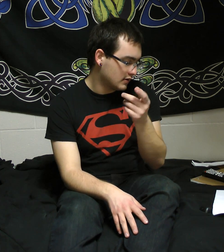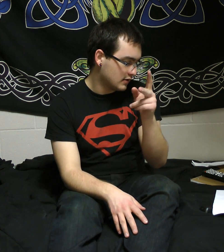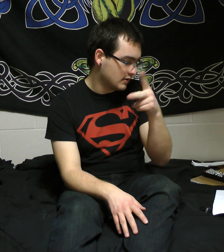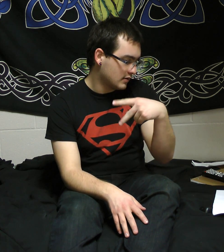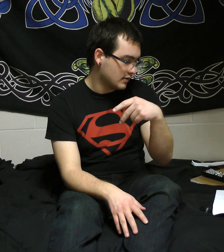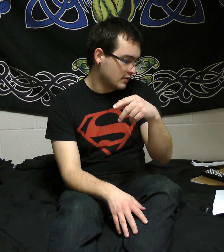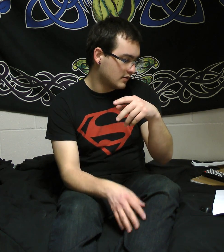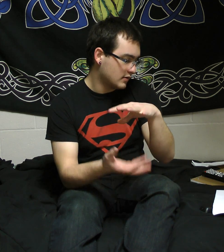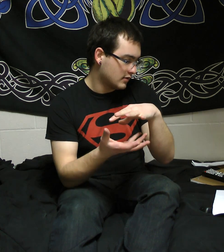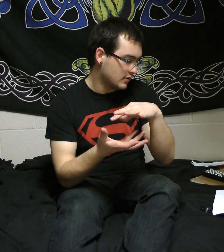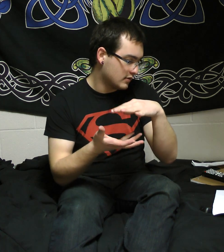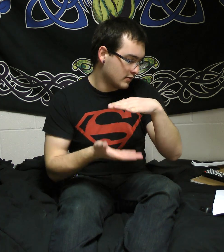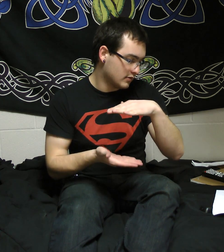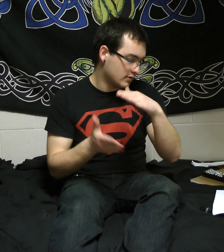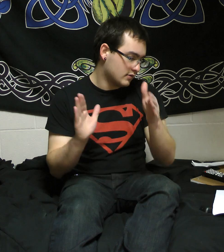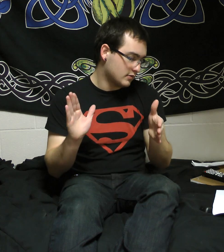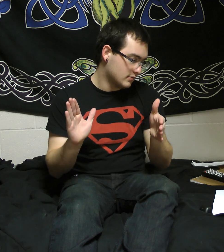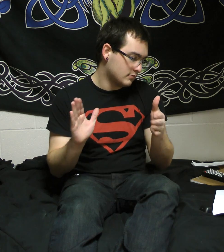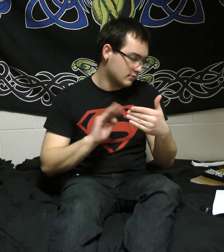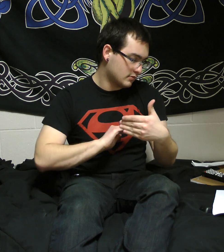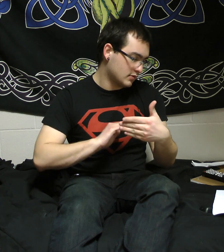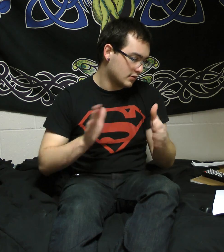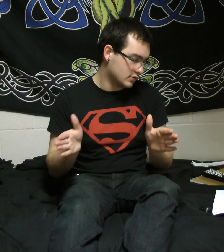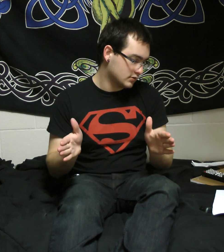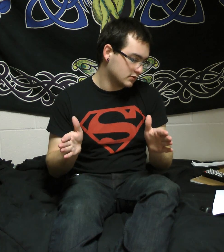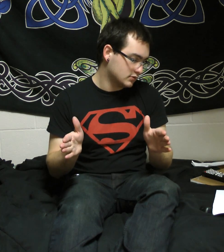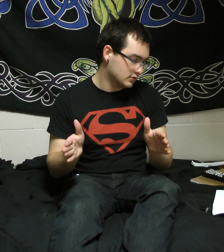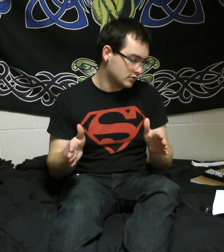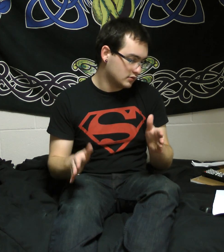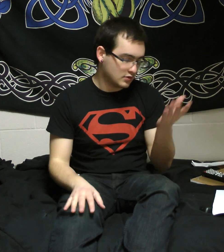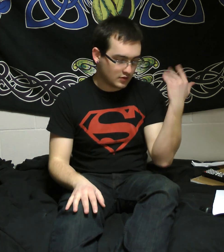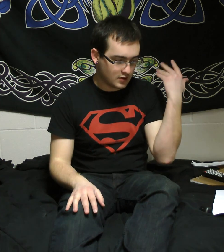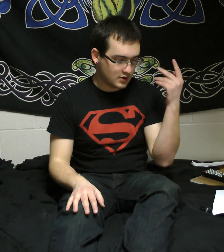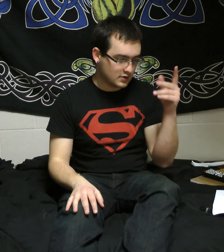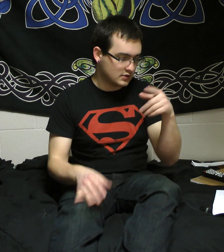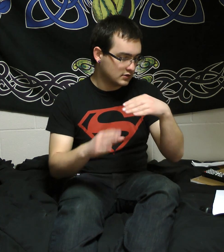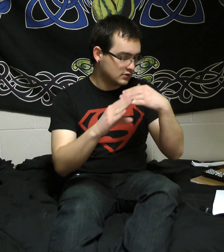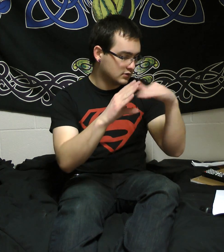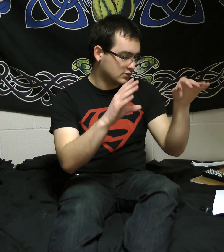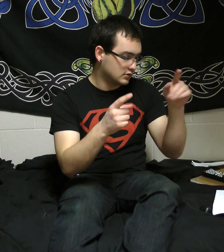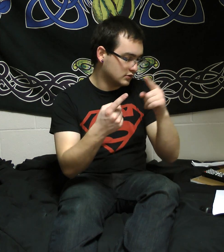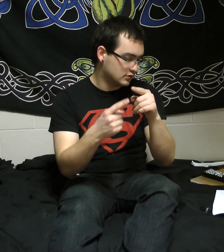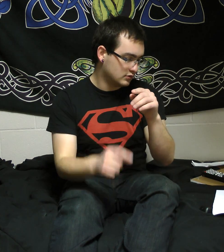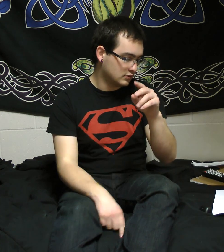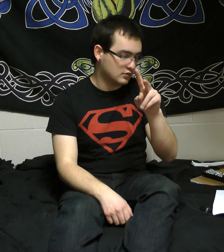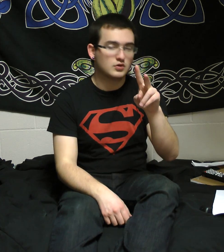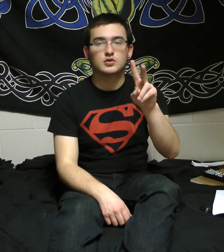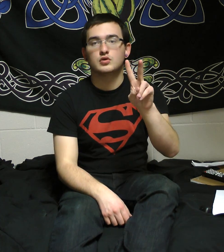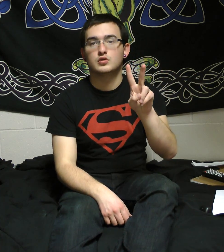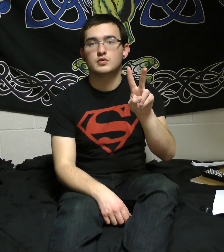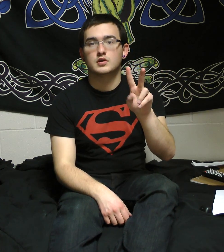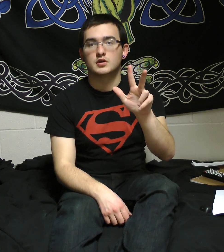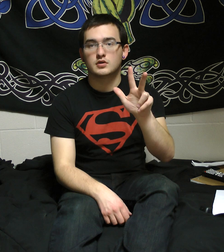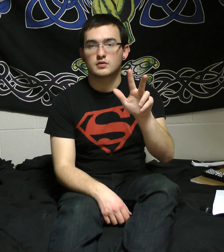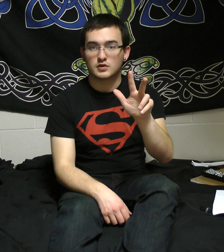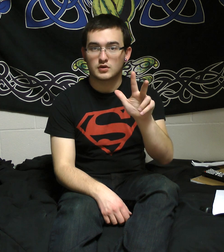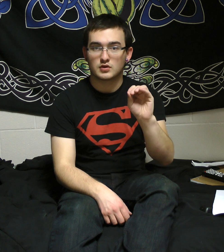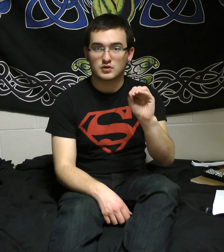And I don't know how I can do without I just need you